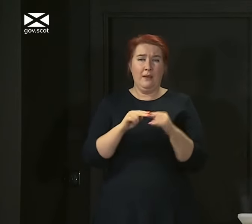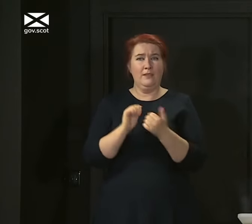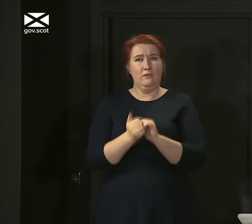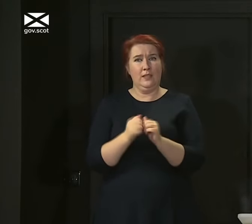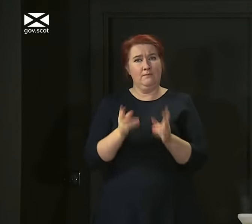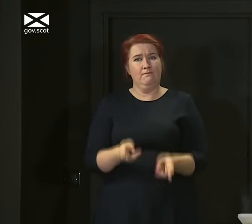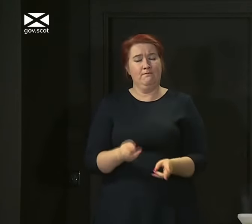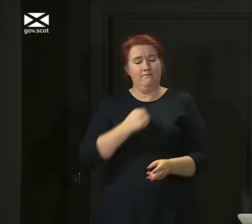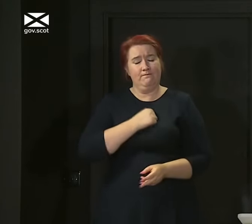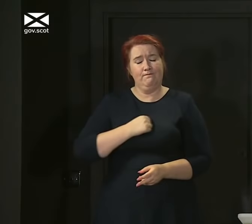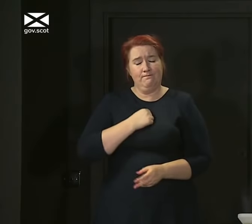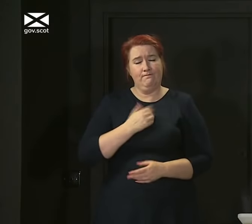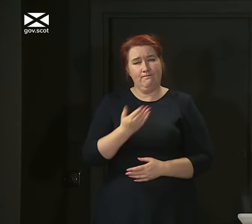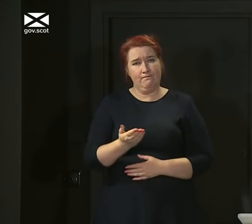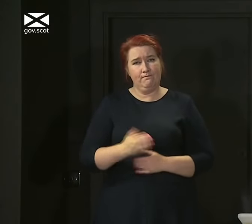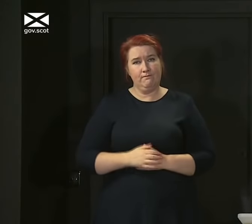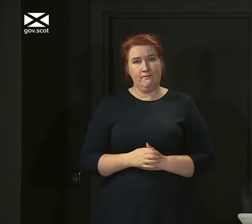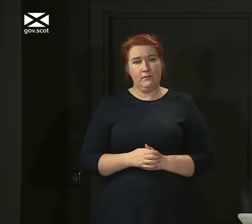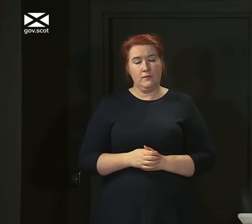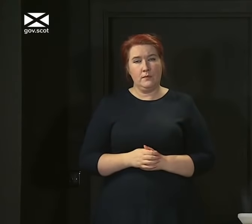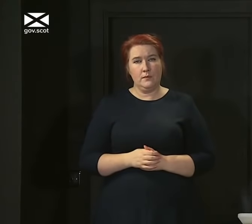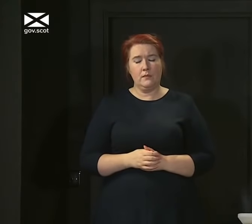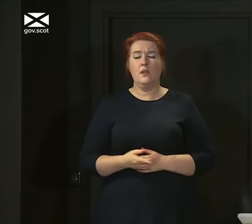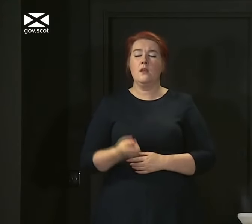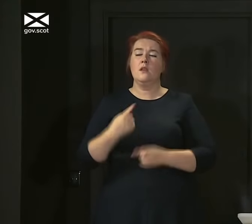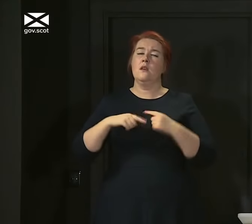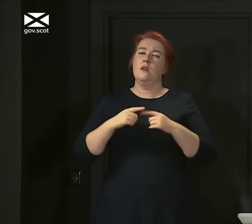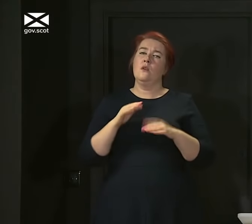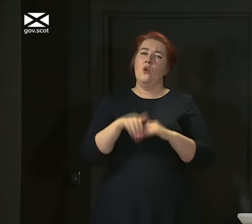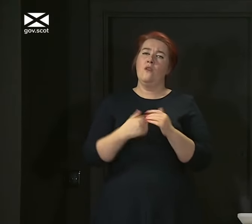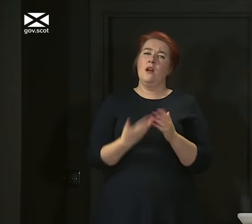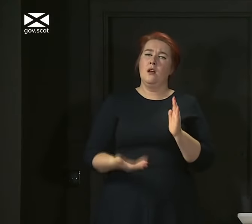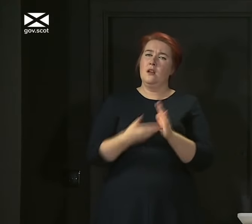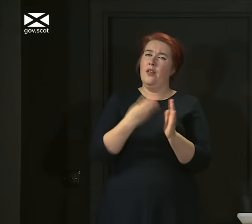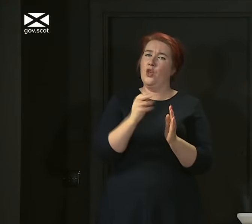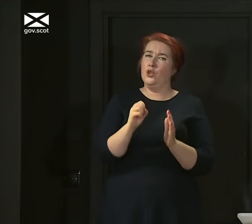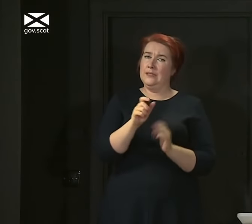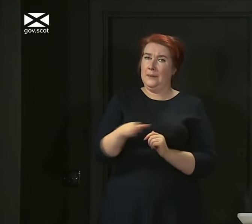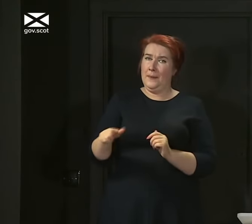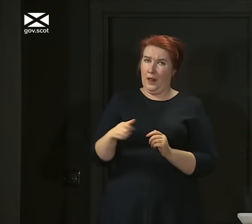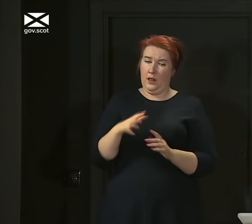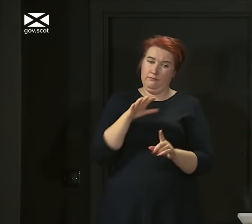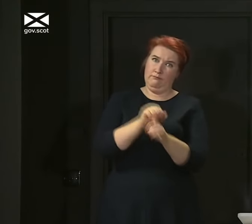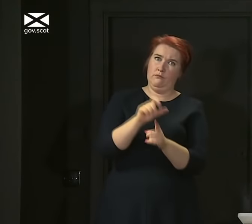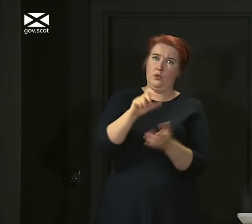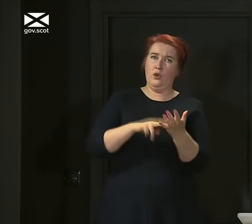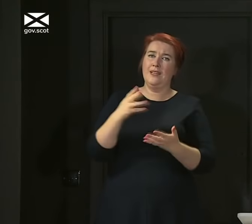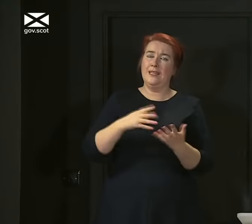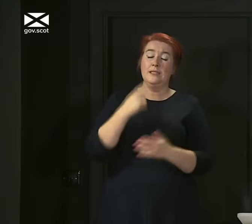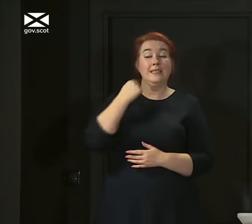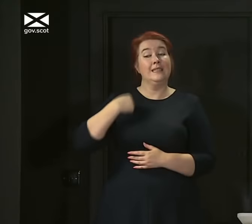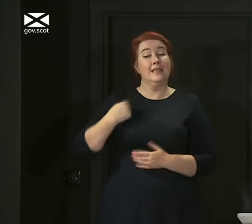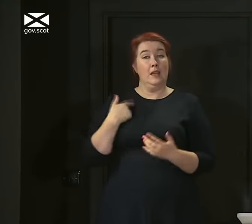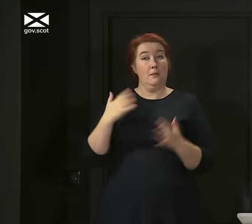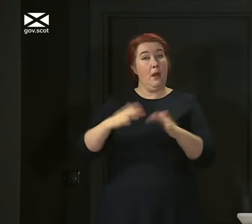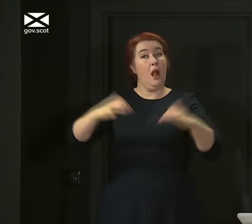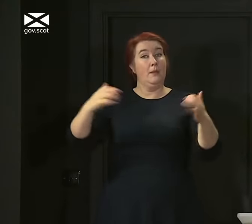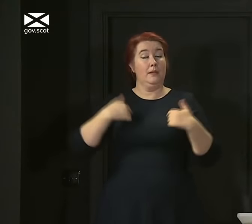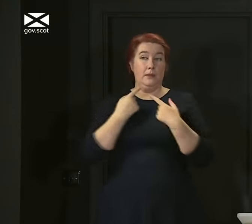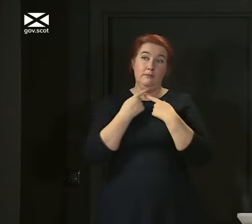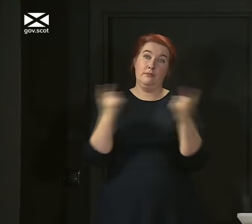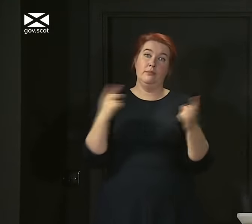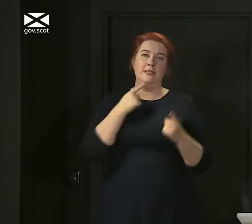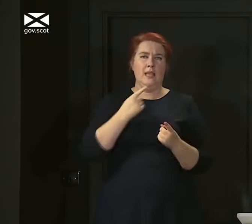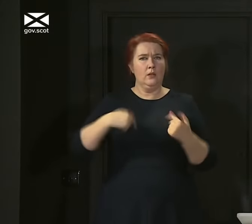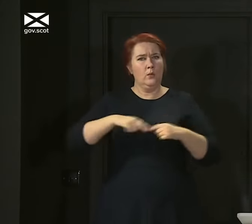Now, let me return to say just a little bit more about today's cases. Yesterday, when I announced in Parliament the results of our review